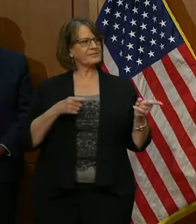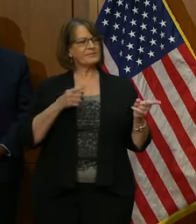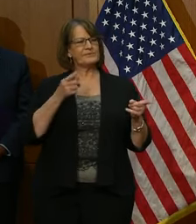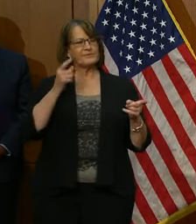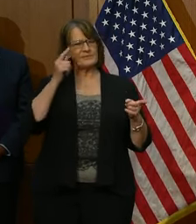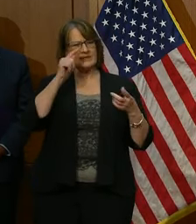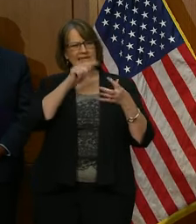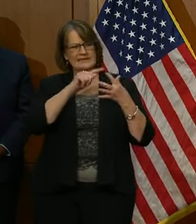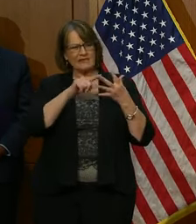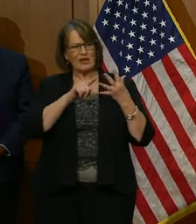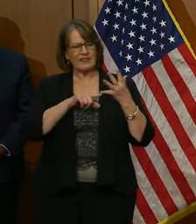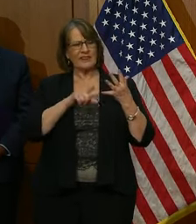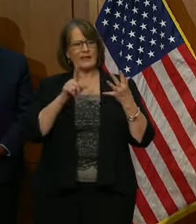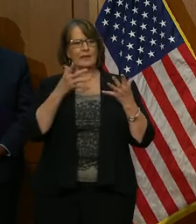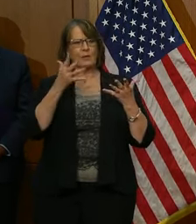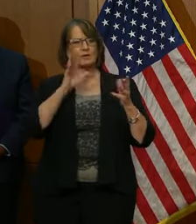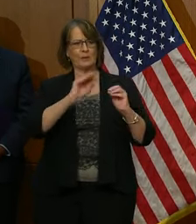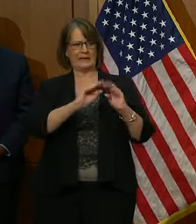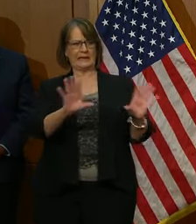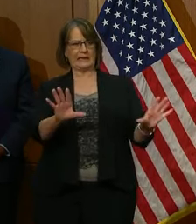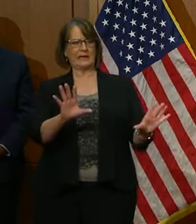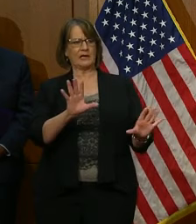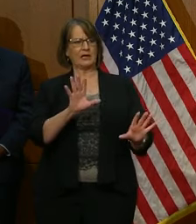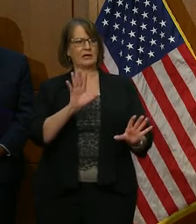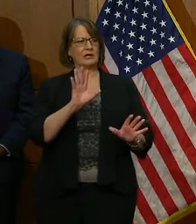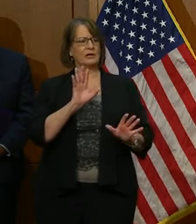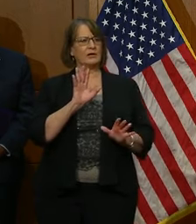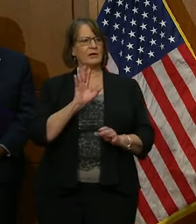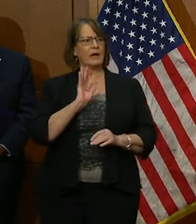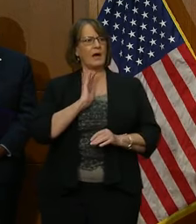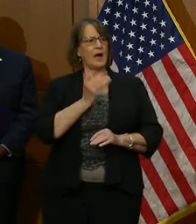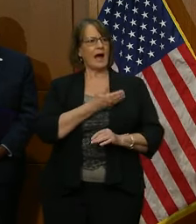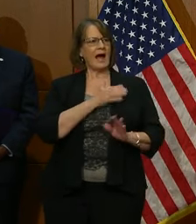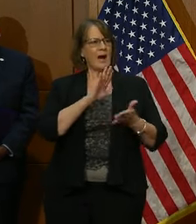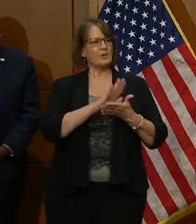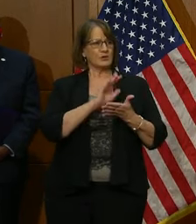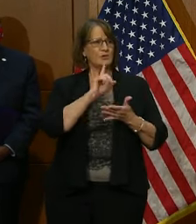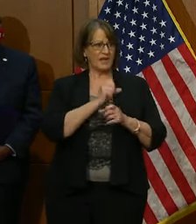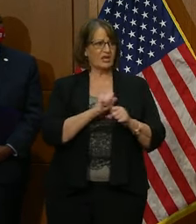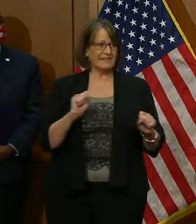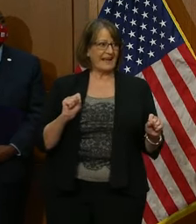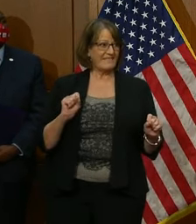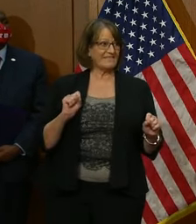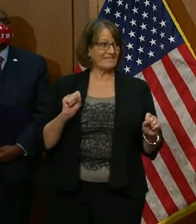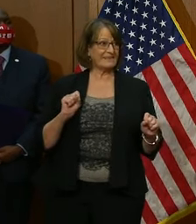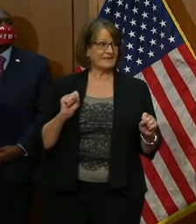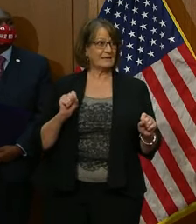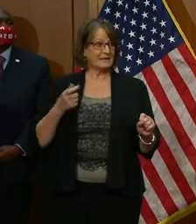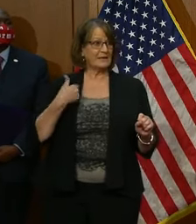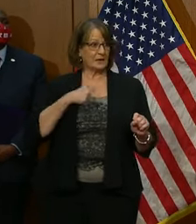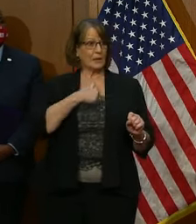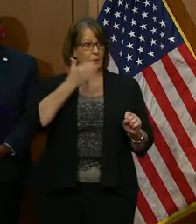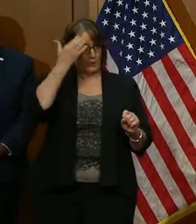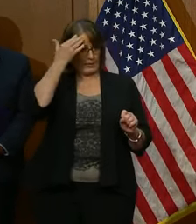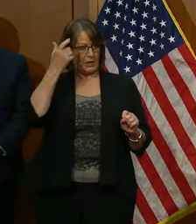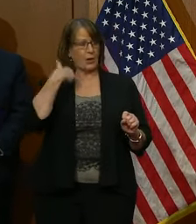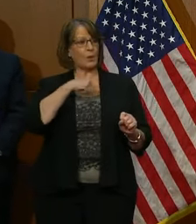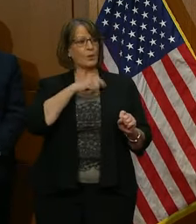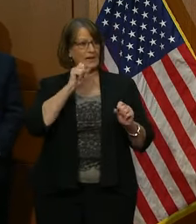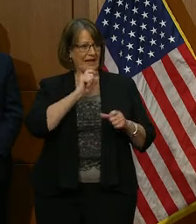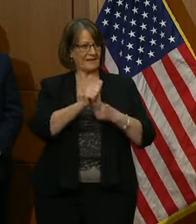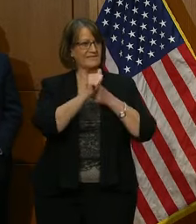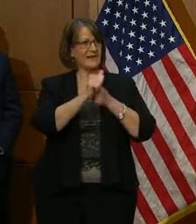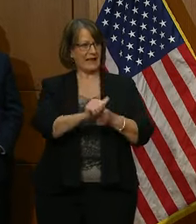things I think to make clear to Virginians is our schools are safe. We know that we can follow the mitigation